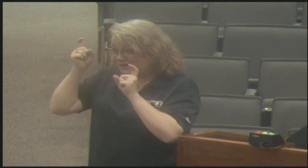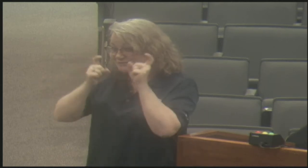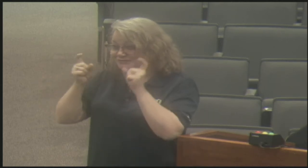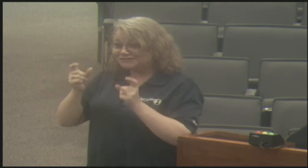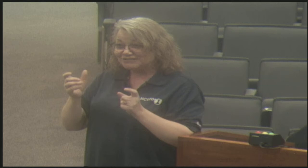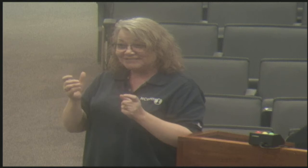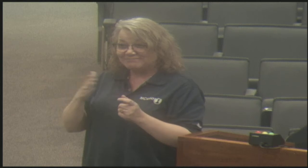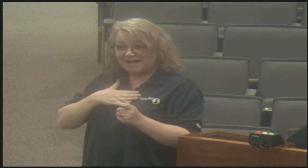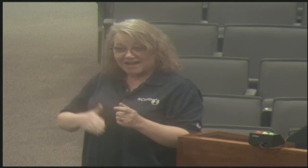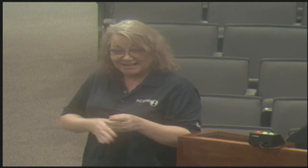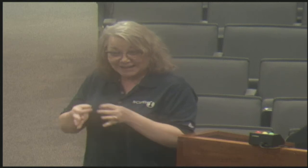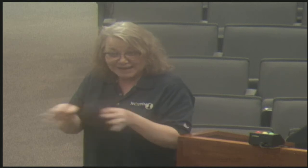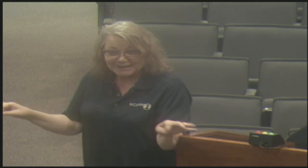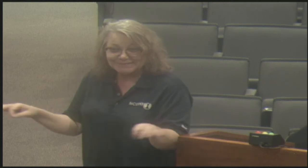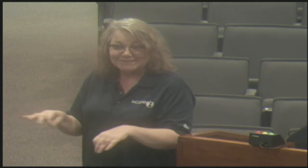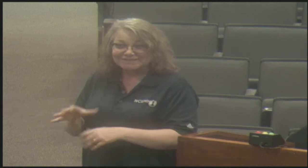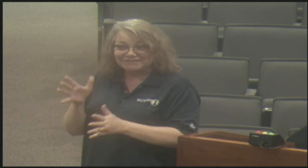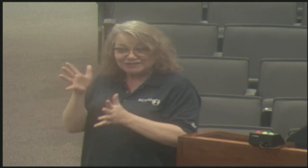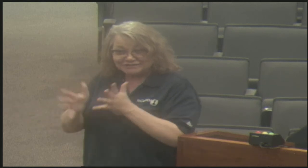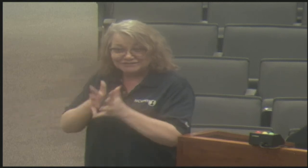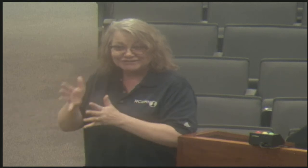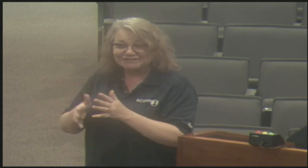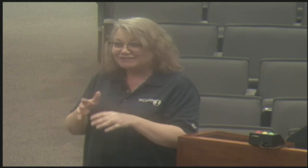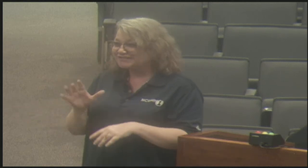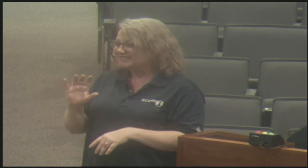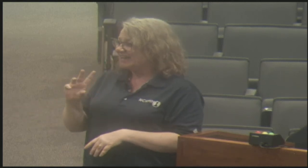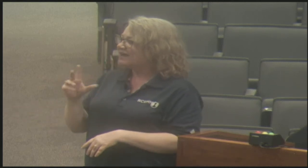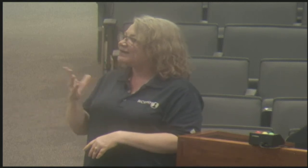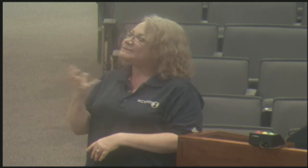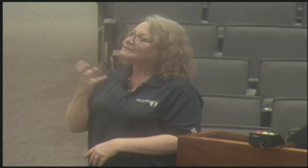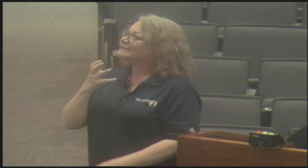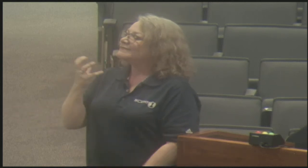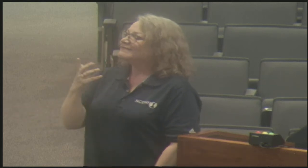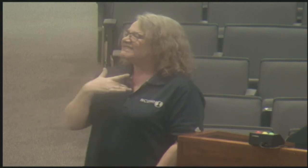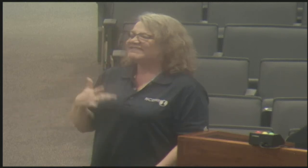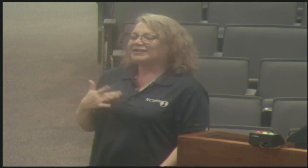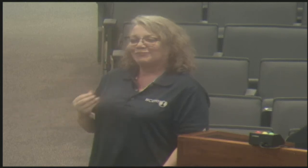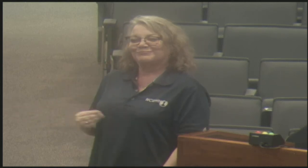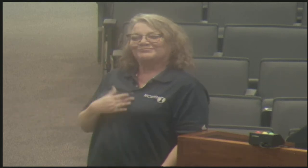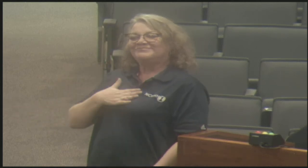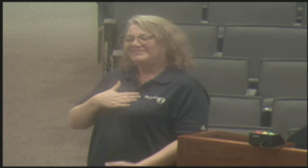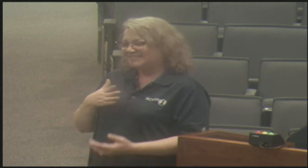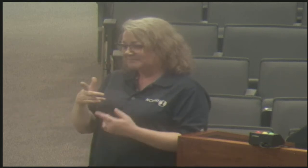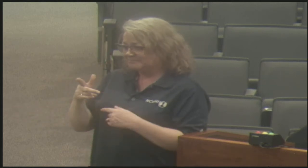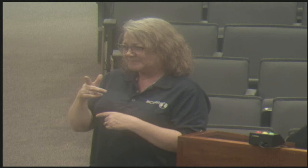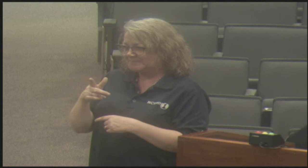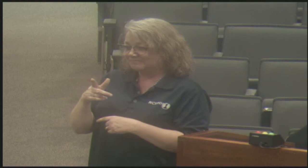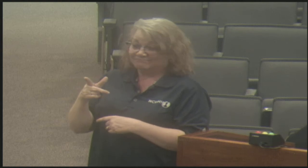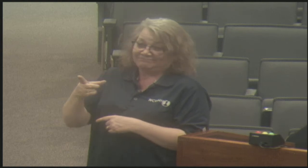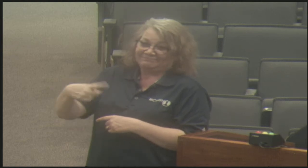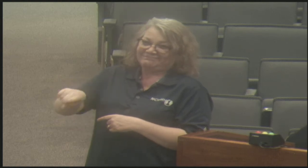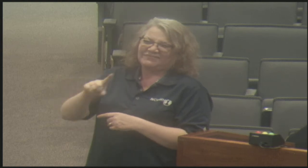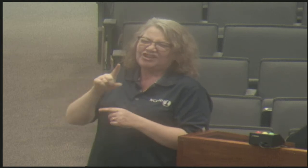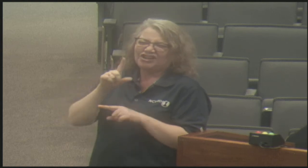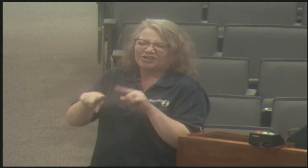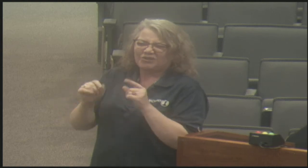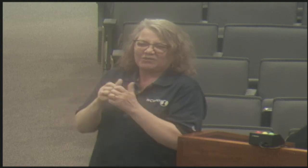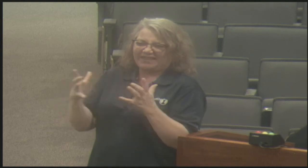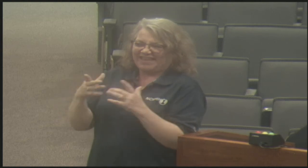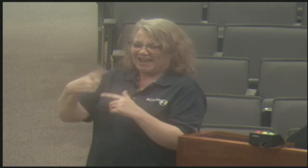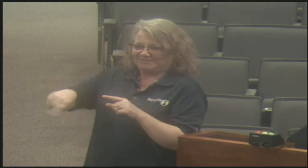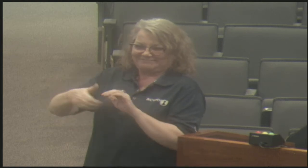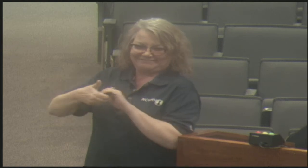to communicate, use sentence structures, use their gestures and body language to drive home the point of the